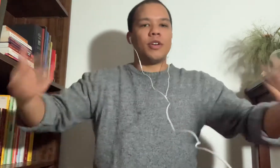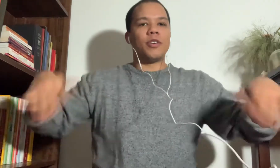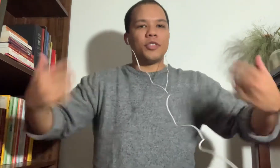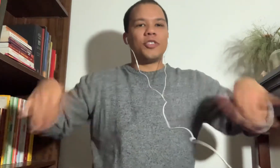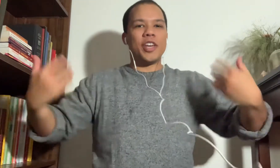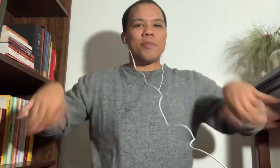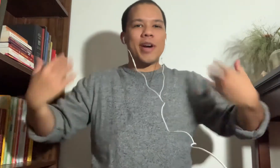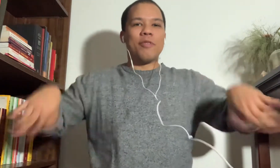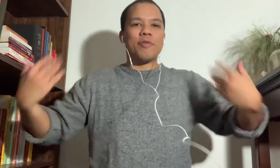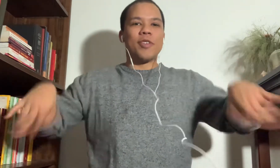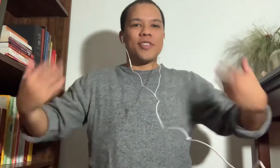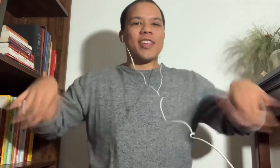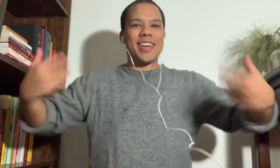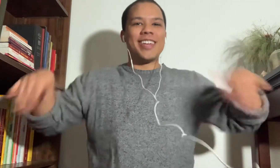Shake them out for a second.